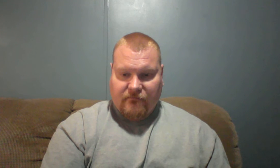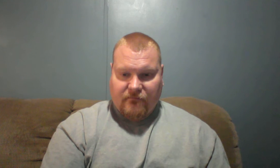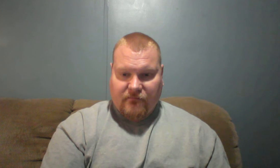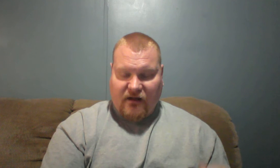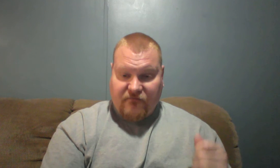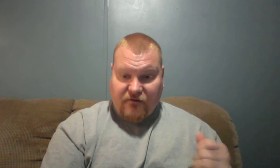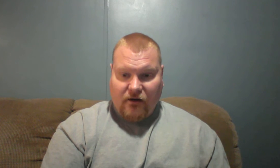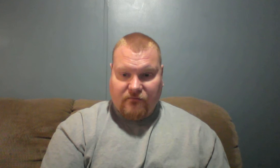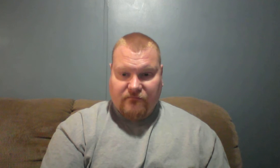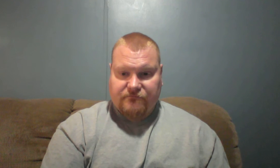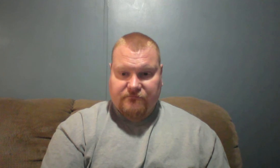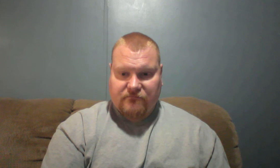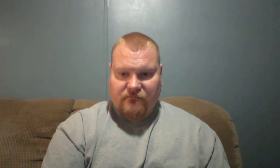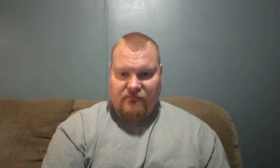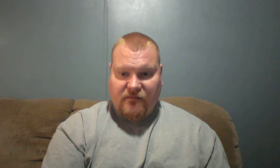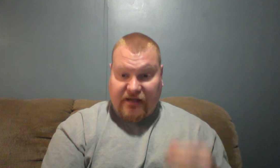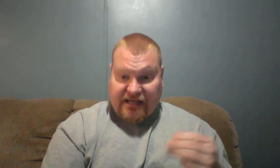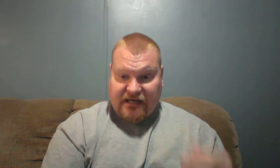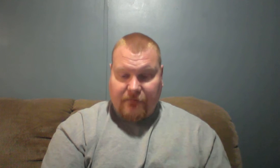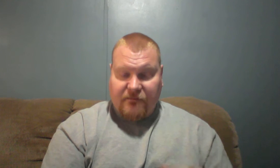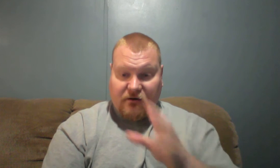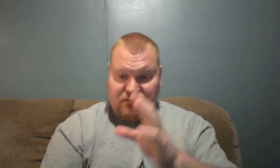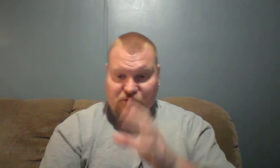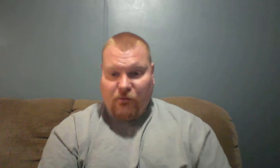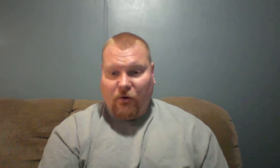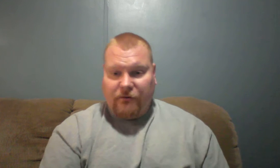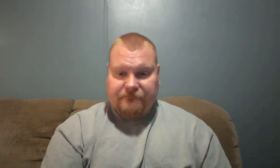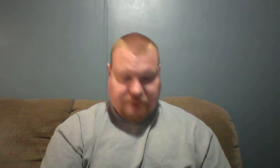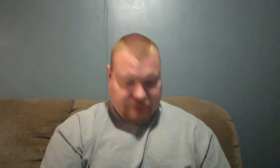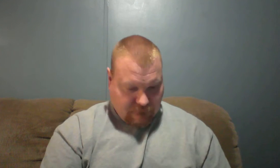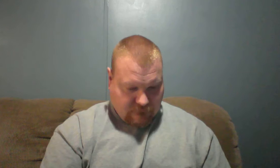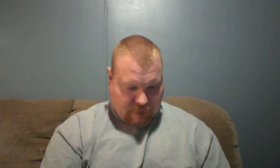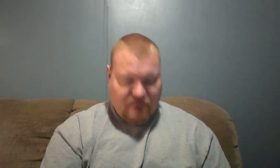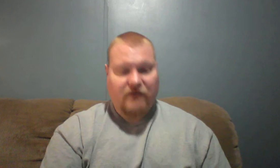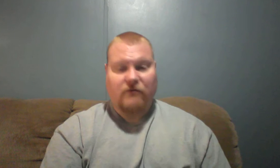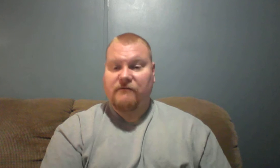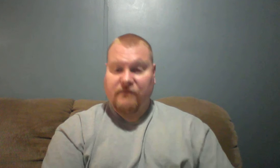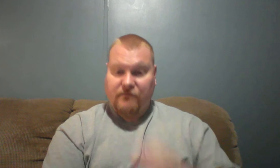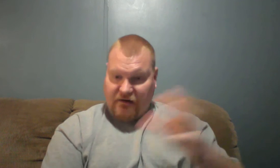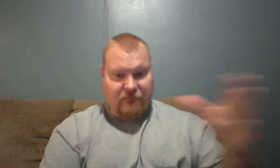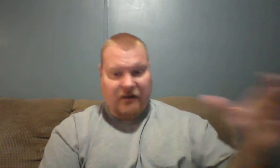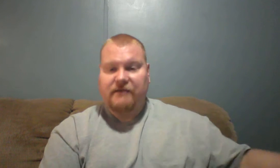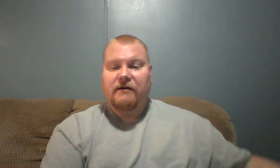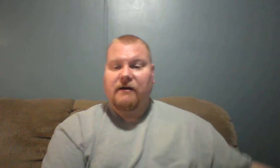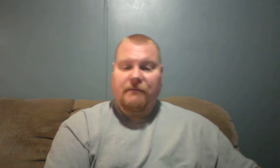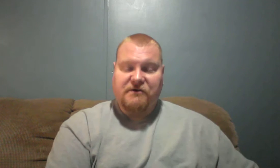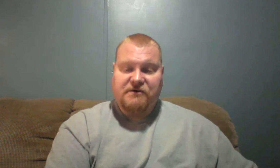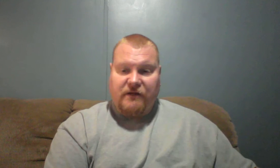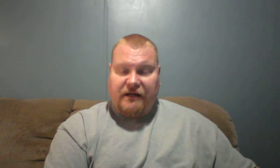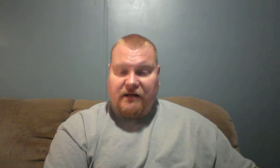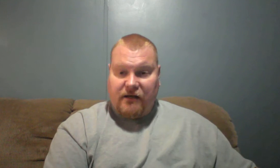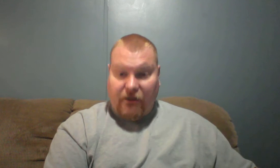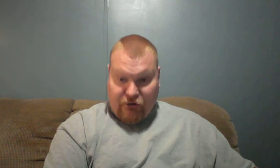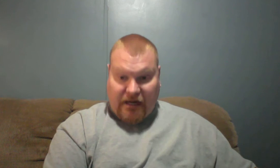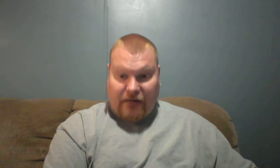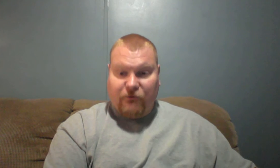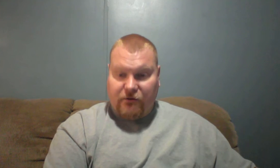If you don't, you end up, now there's one point. Everybody must do that. Know your Bible knows